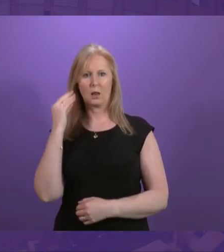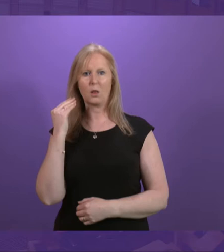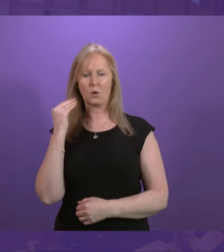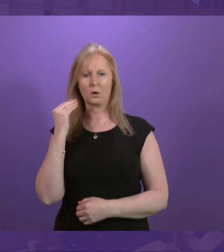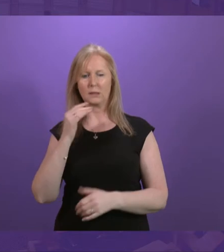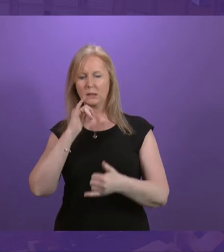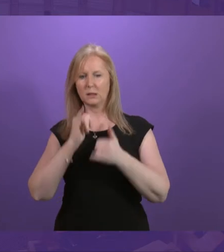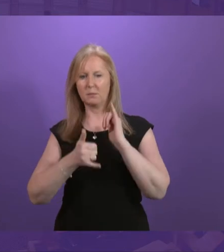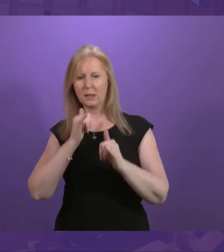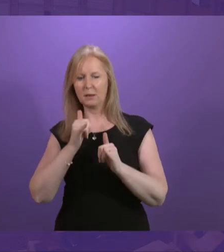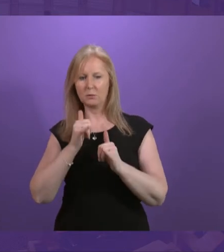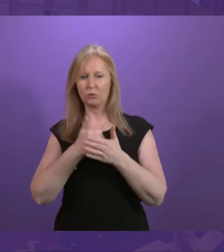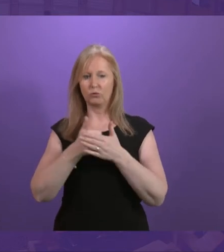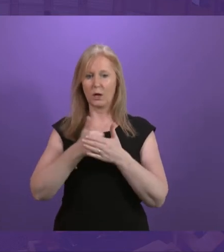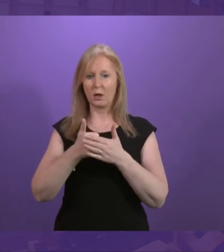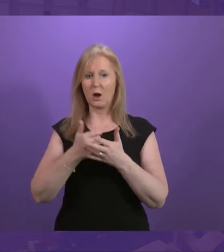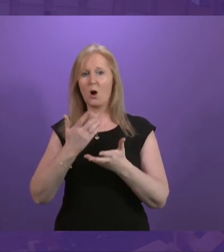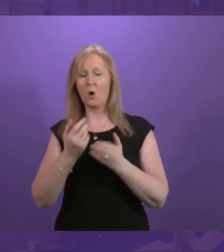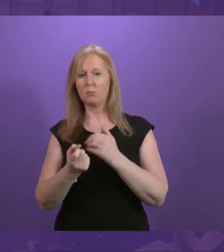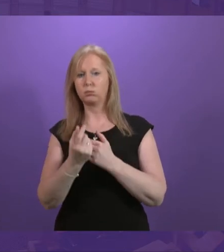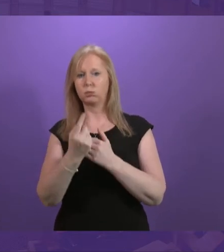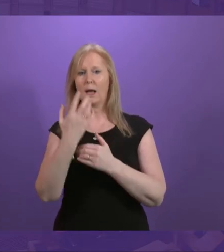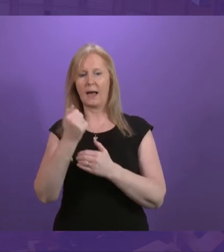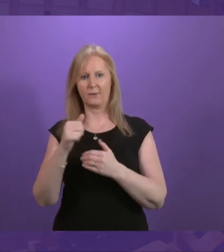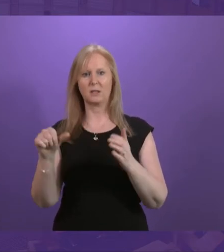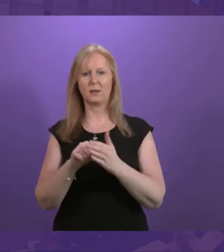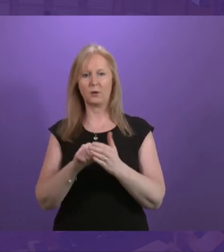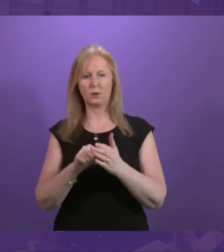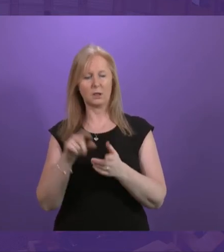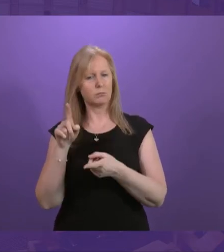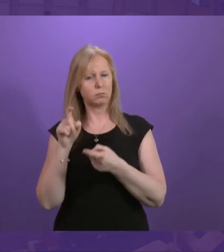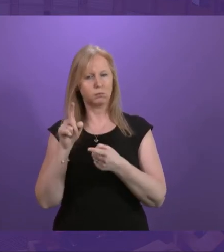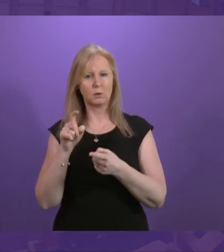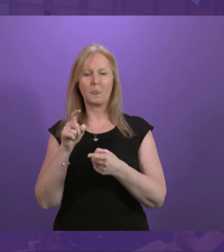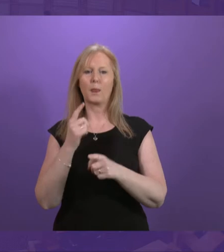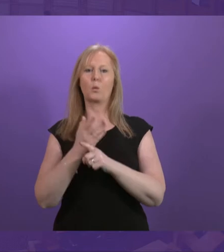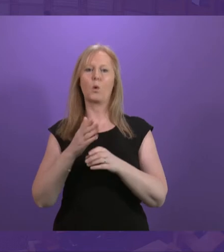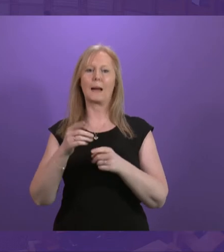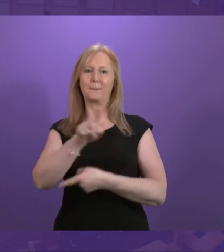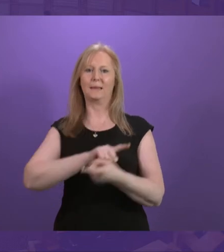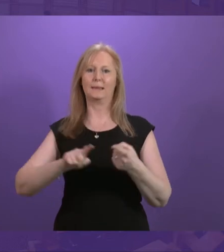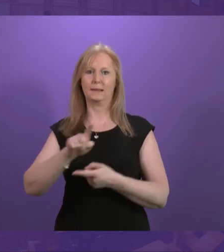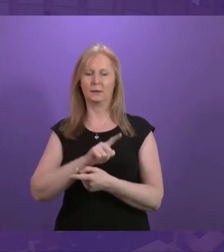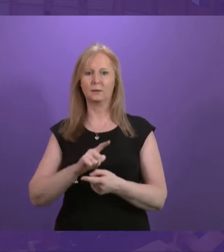regularly or always experience difficulties hearing at work meetings. for many who acquire